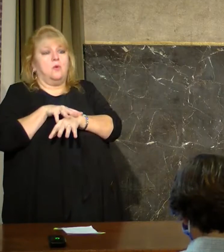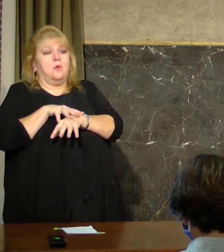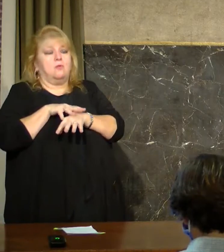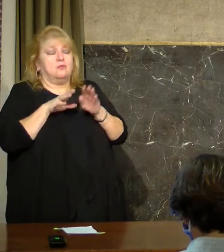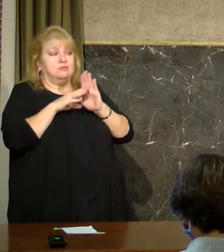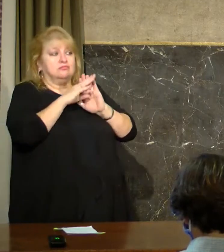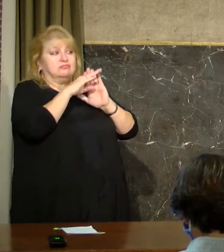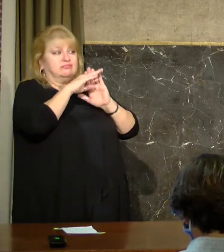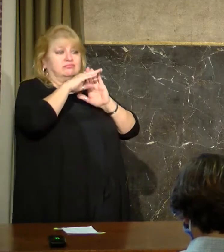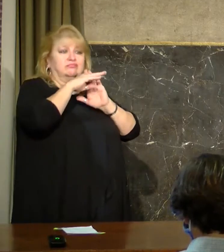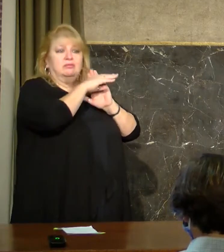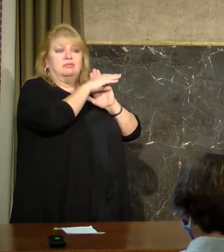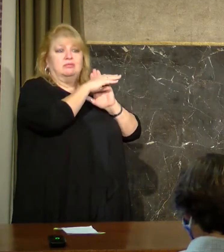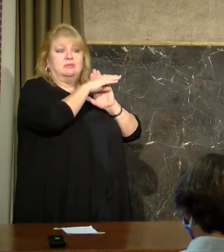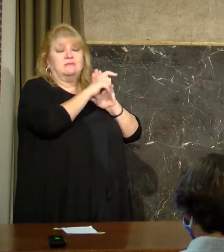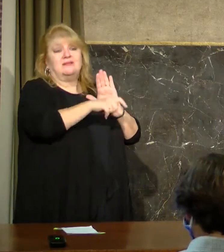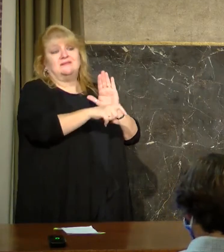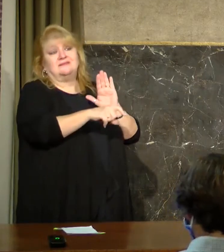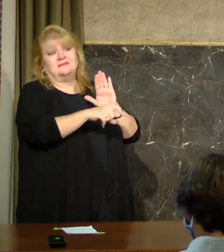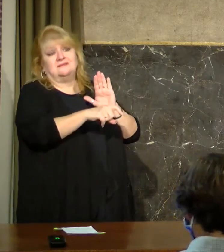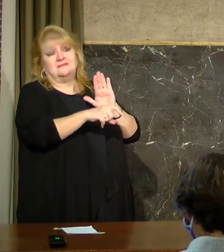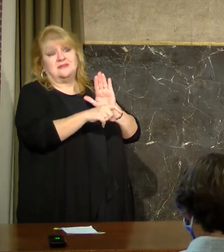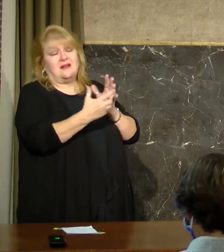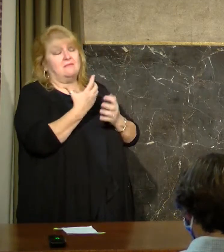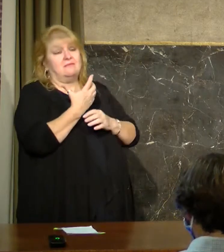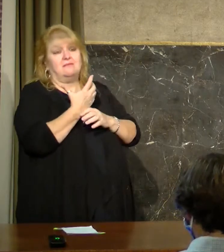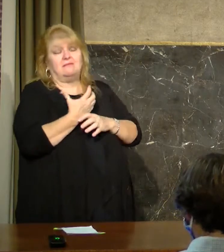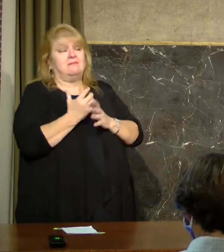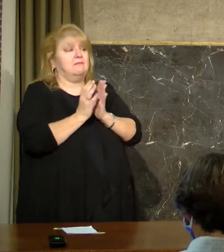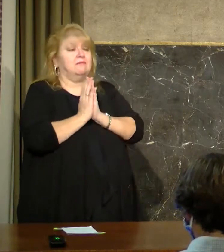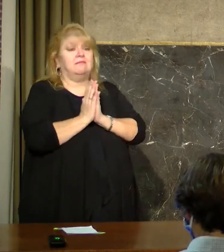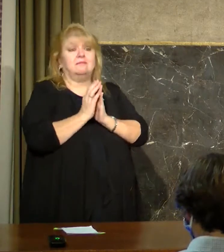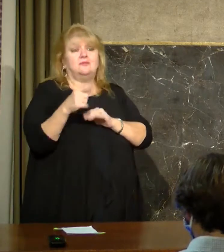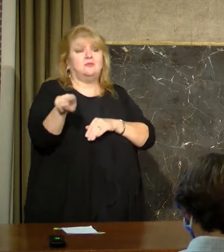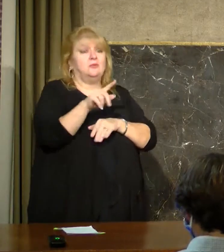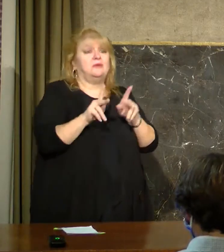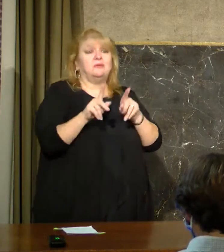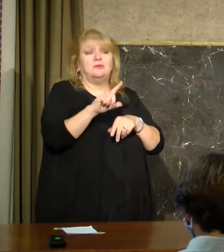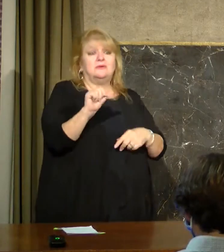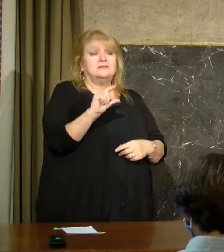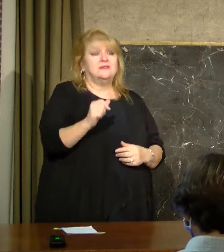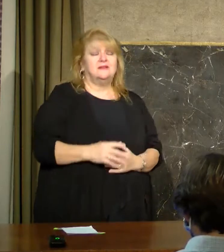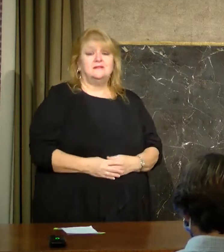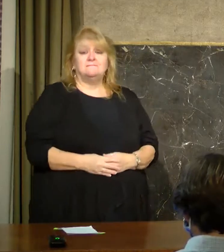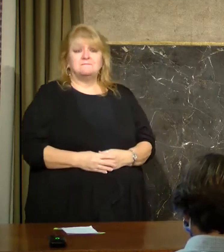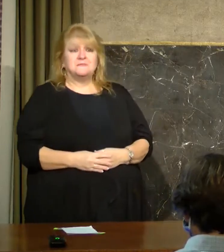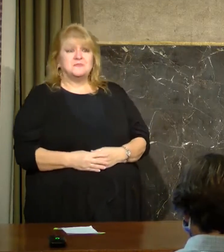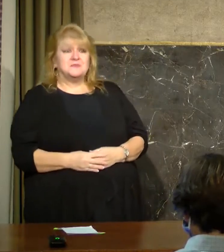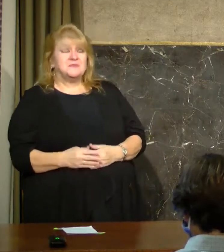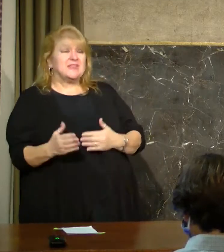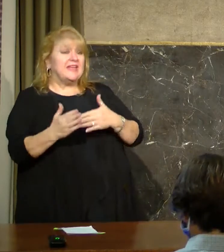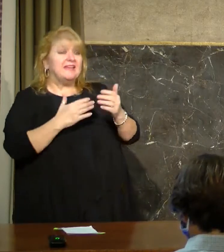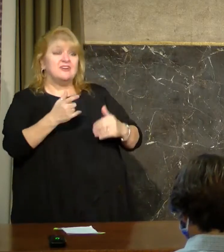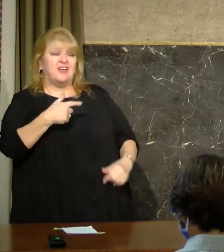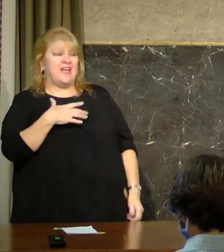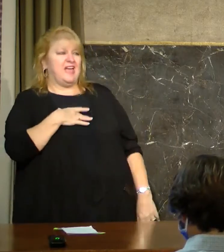of Louisiana to, even if you don't like them,